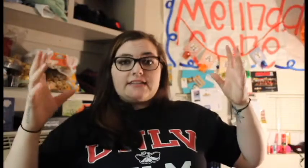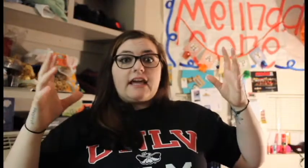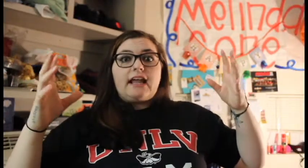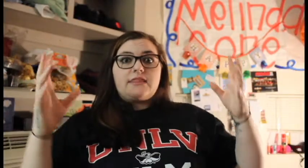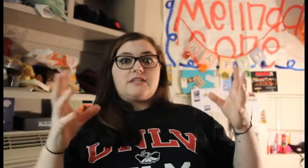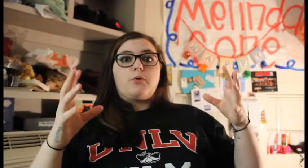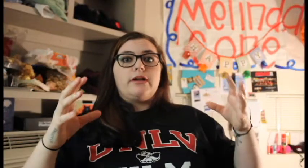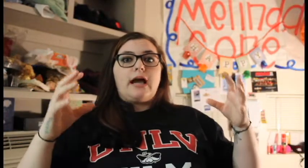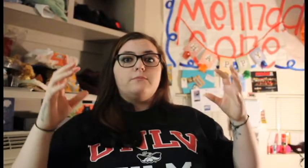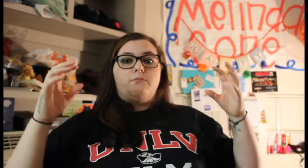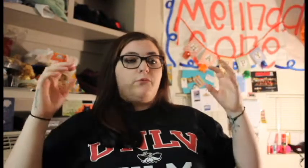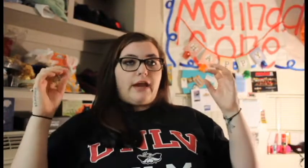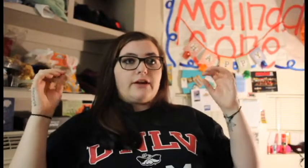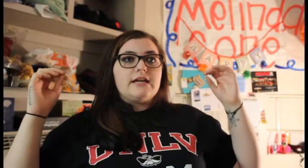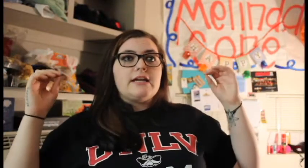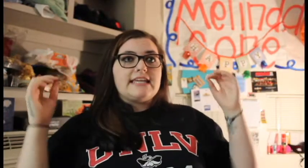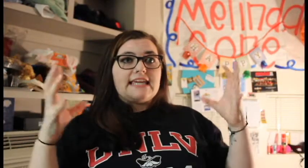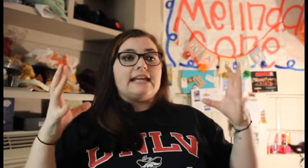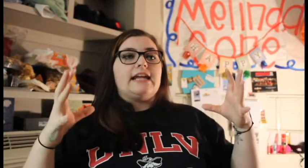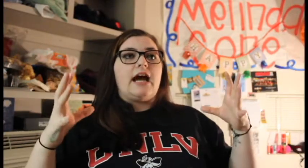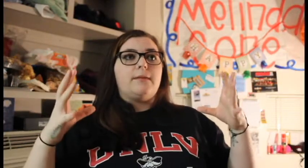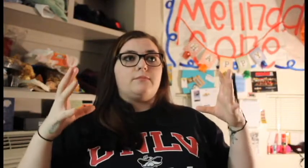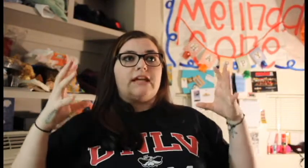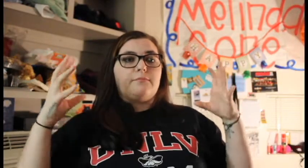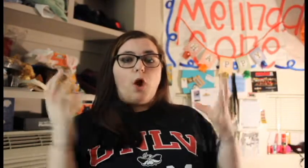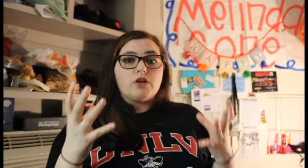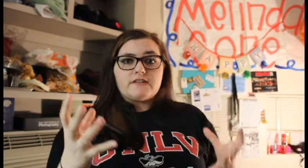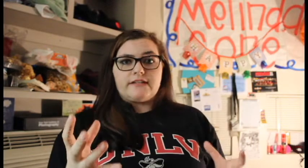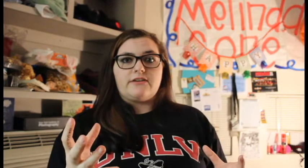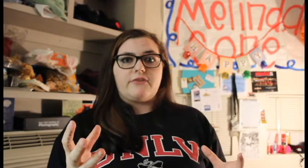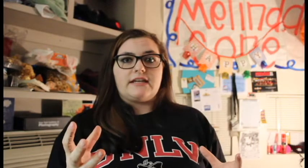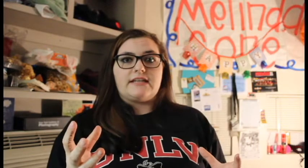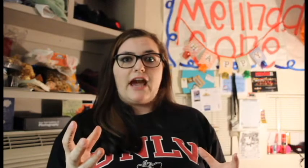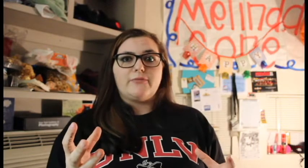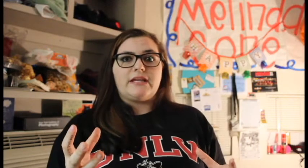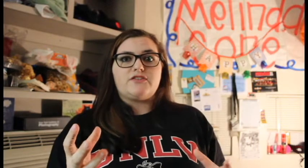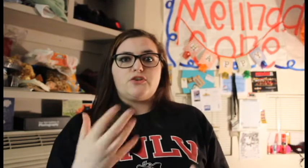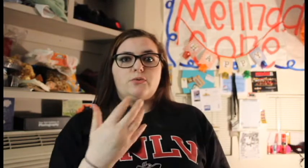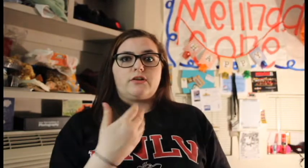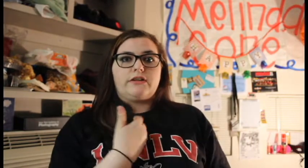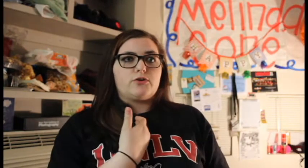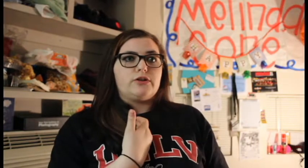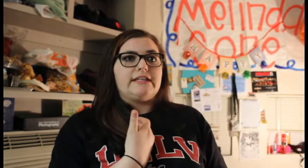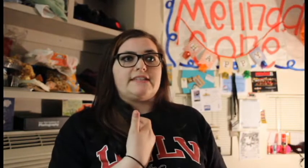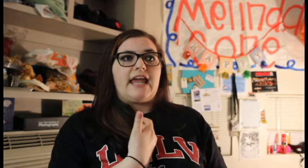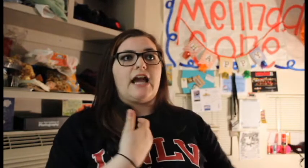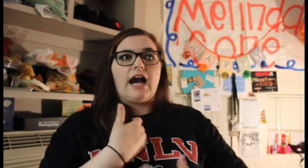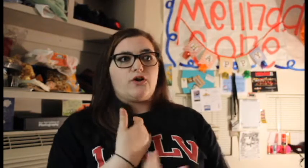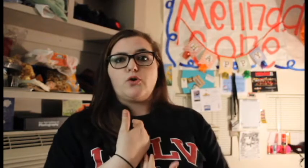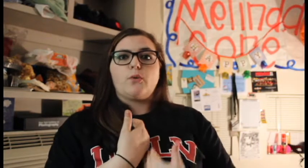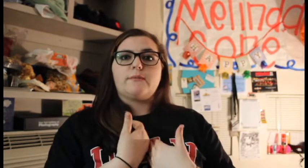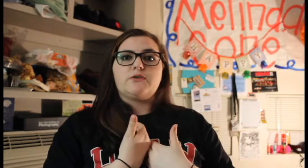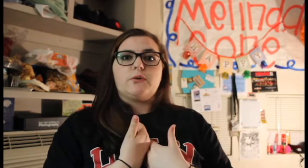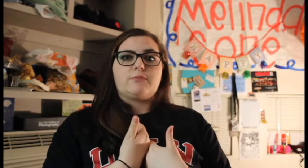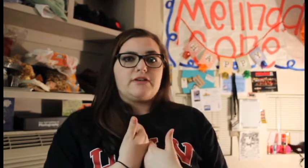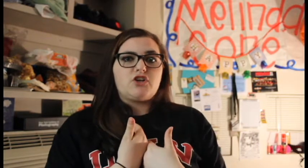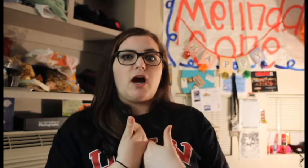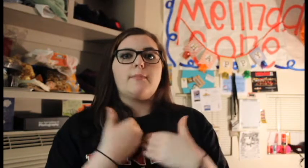said at this point I'm very heated. I'm getting personally offended now because you are literally saying I don't know what I'm doing with my job